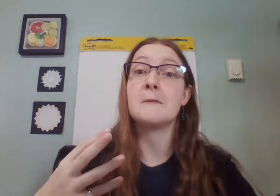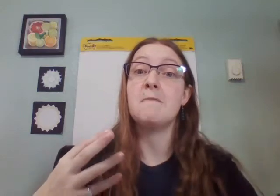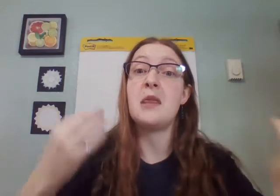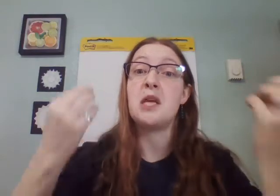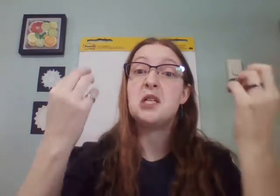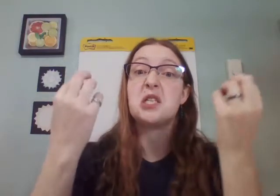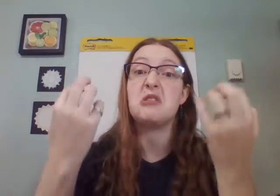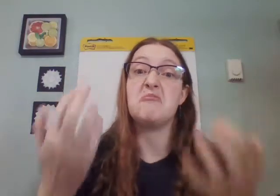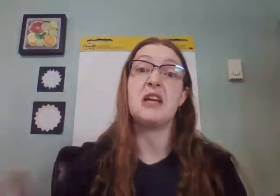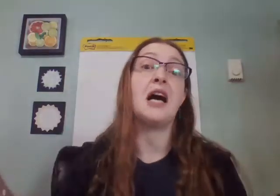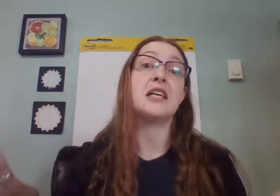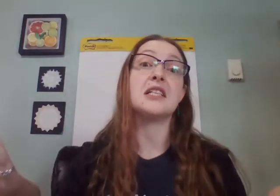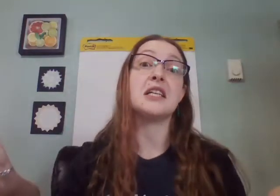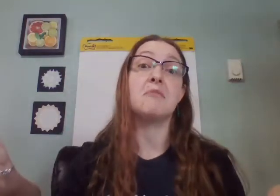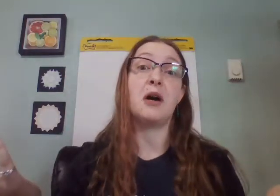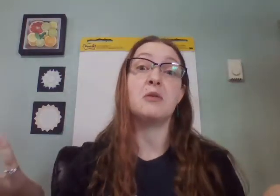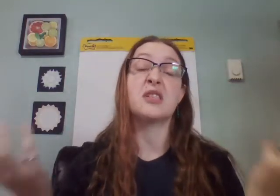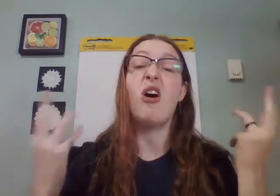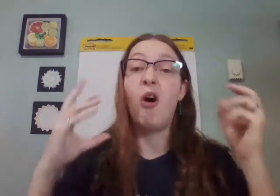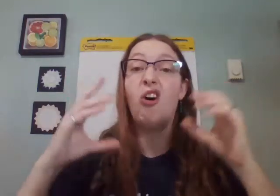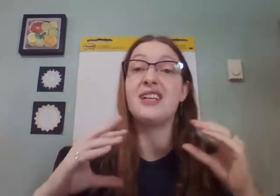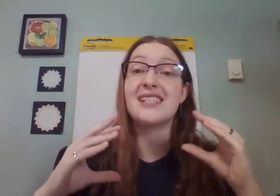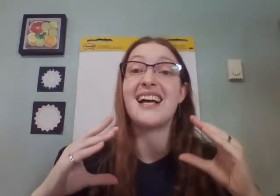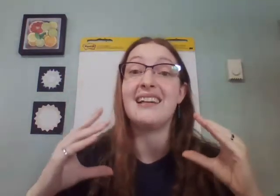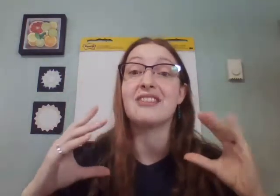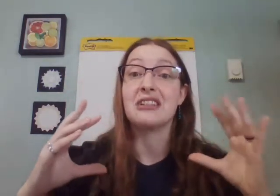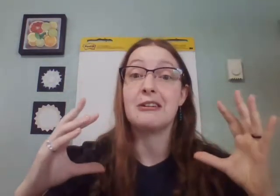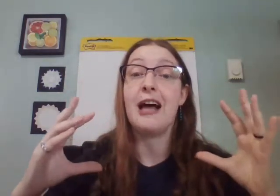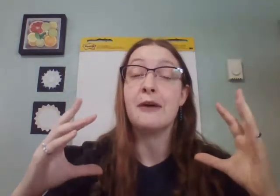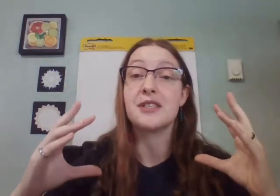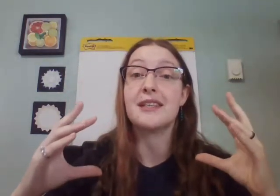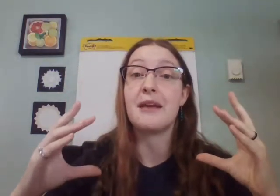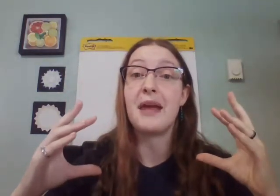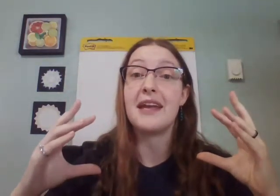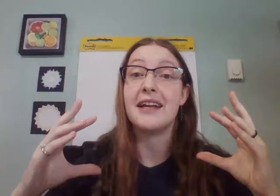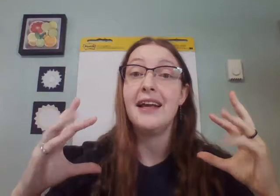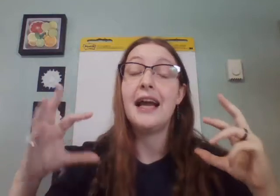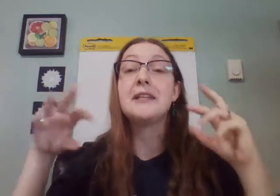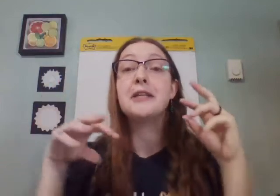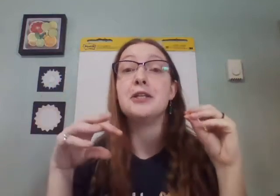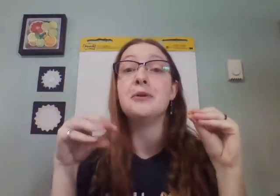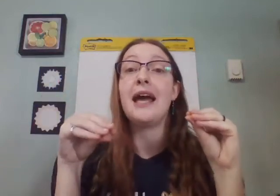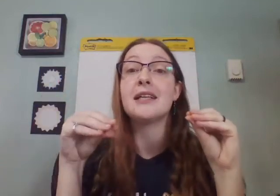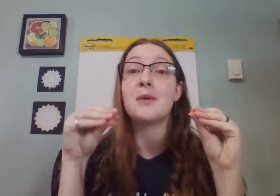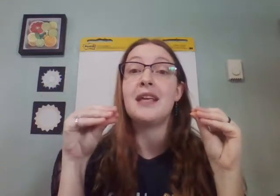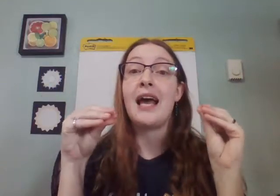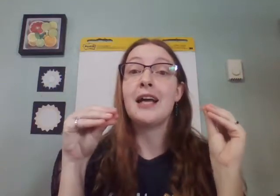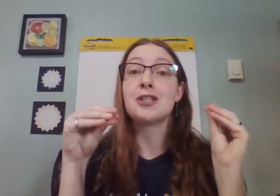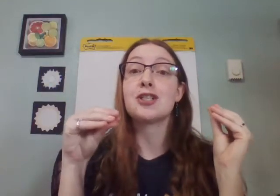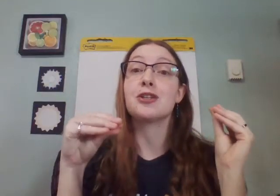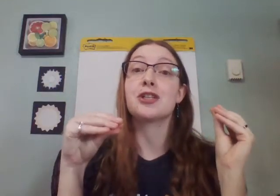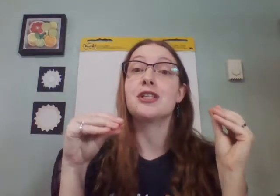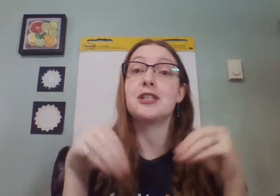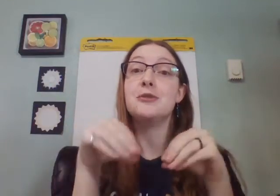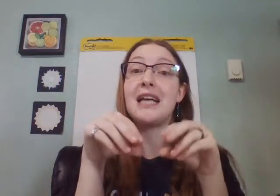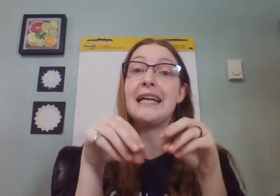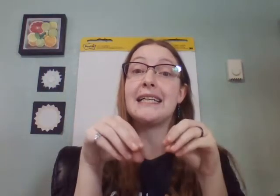and then die and decompose all inside of the little house that they made. And then the new eggs, when they hatch, they'll turn into new tiny